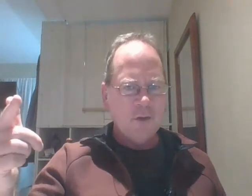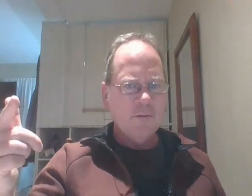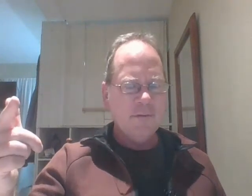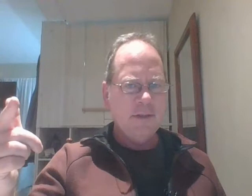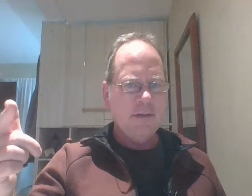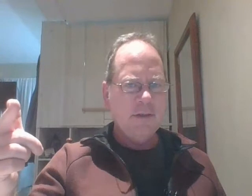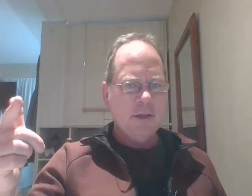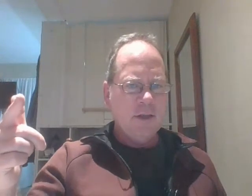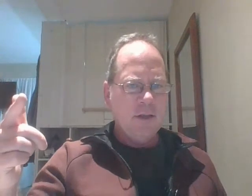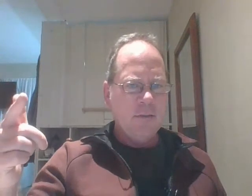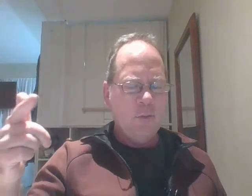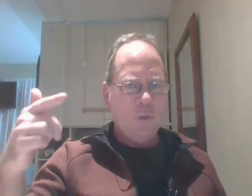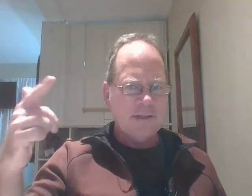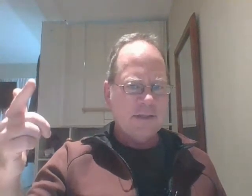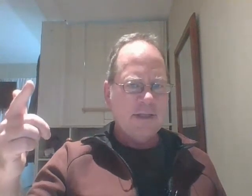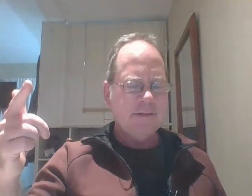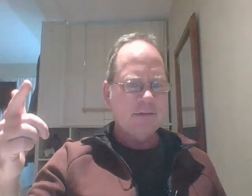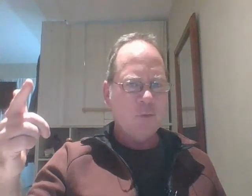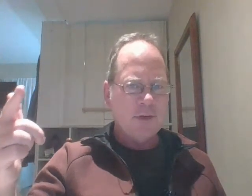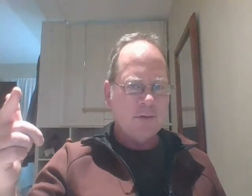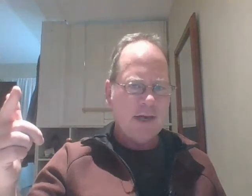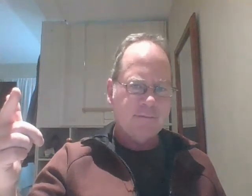wrestling is choreographed